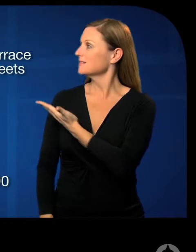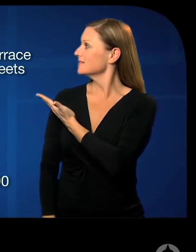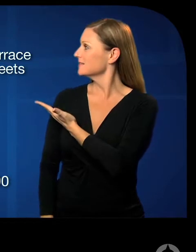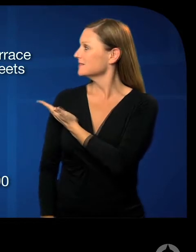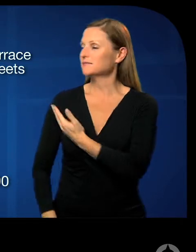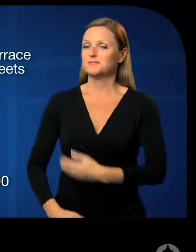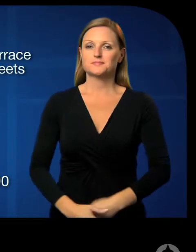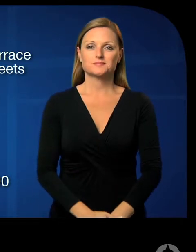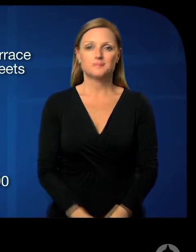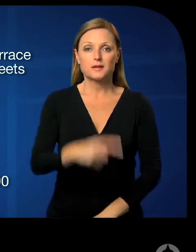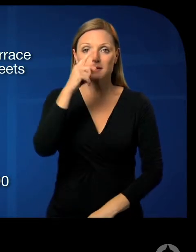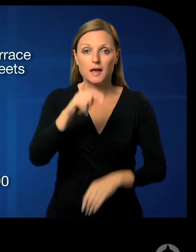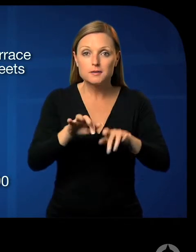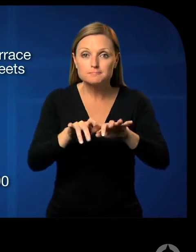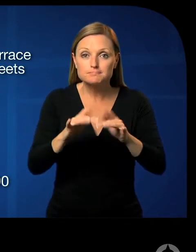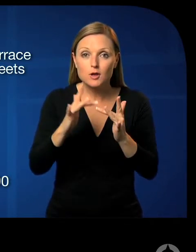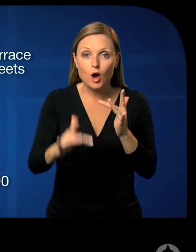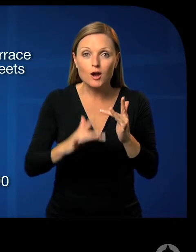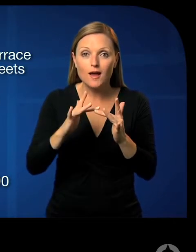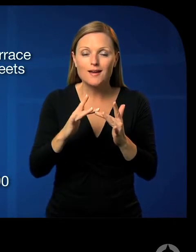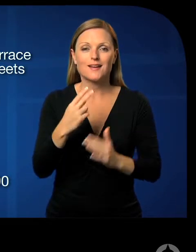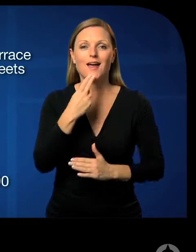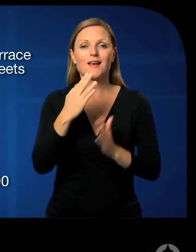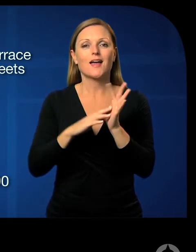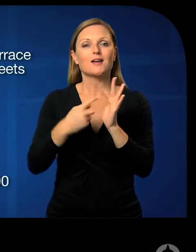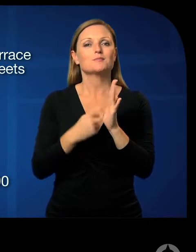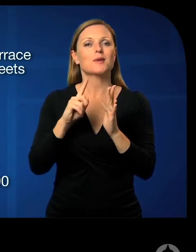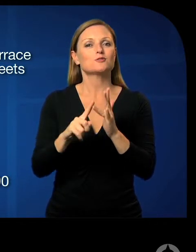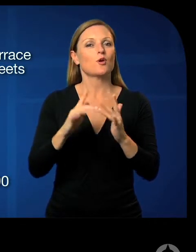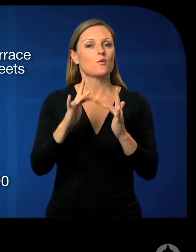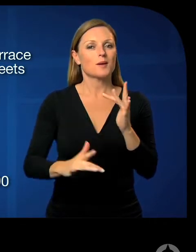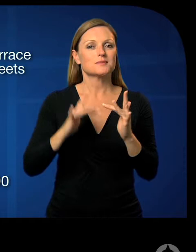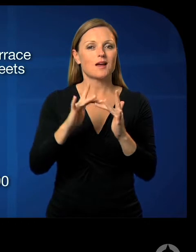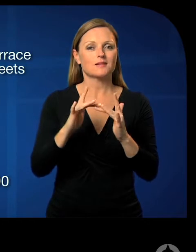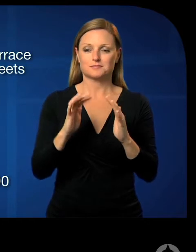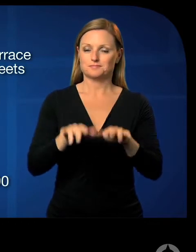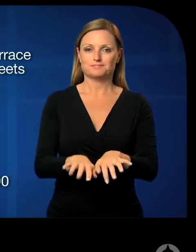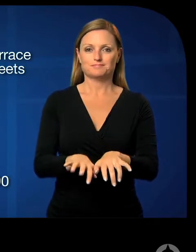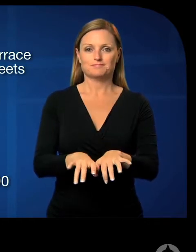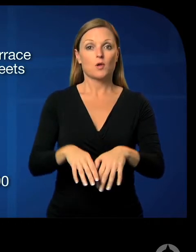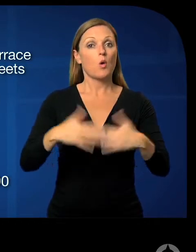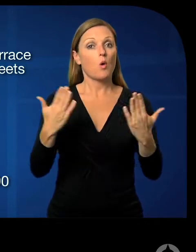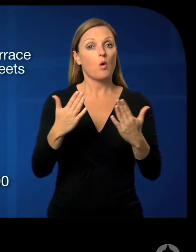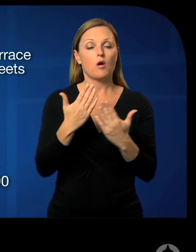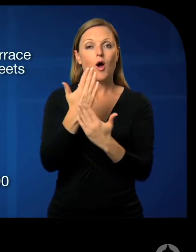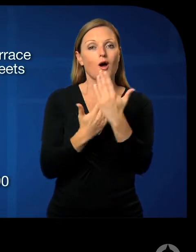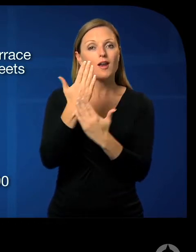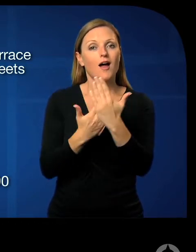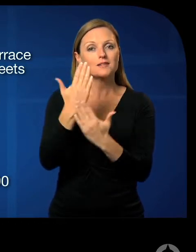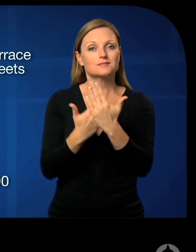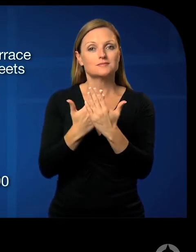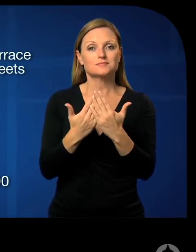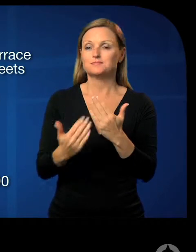adelaidemetro.com.au or you can call the Adelaide metro info line on 1300 311 108